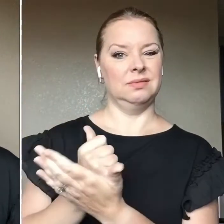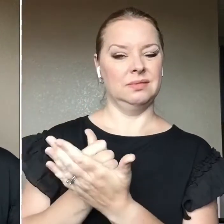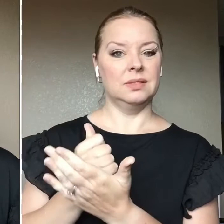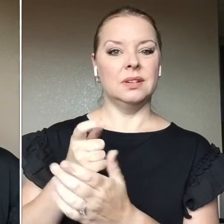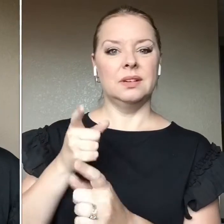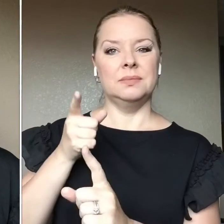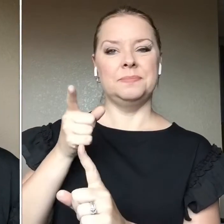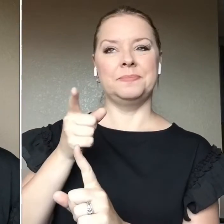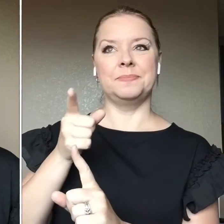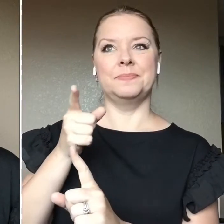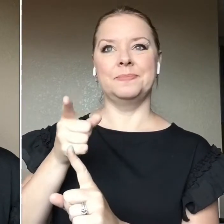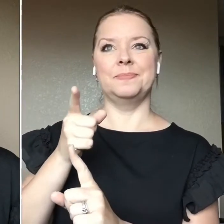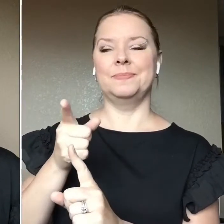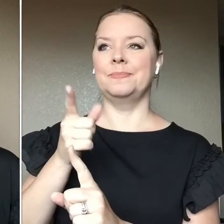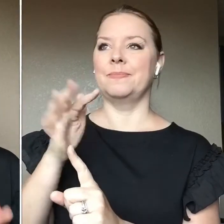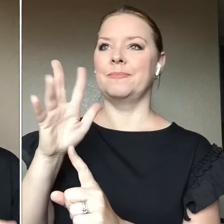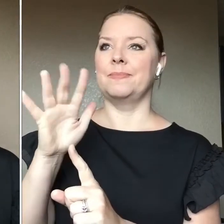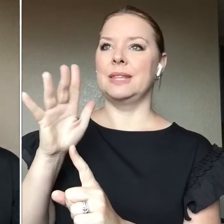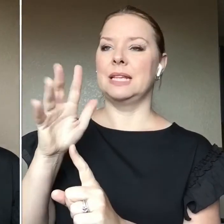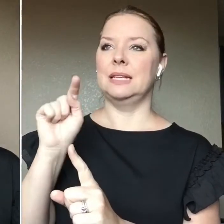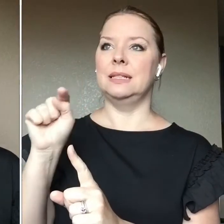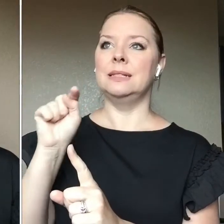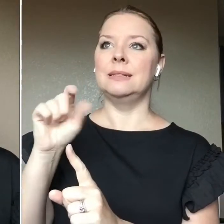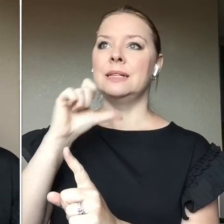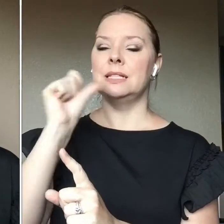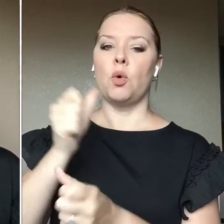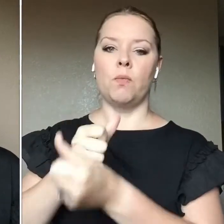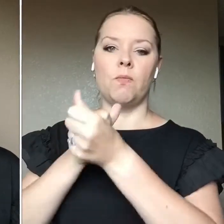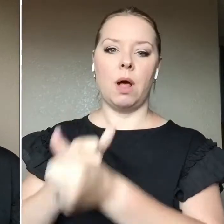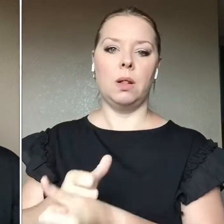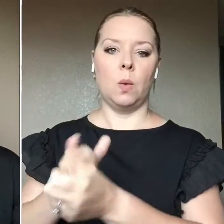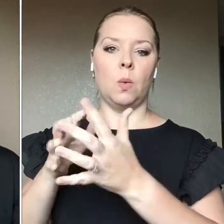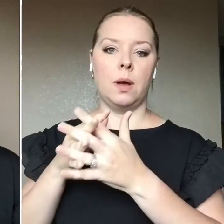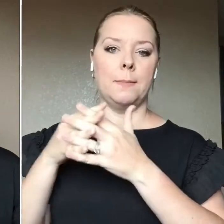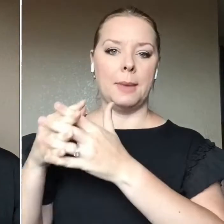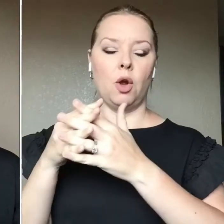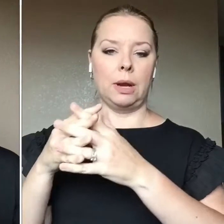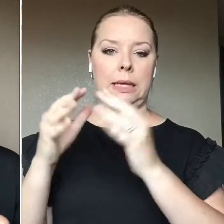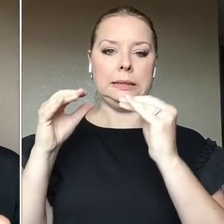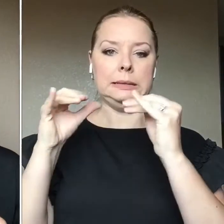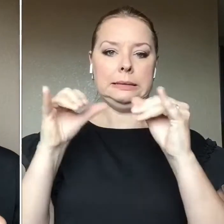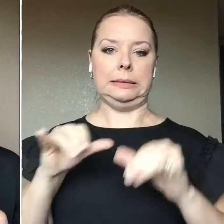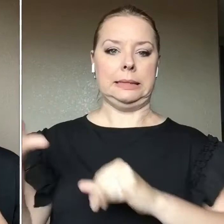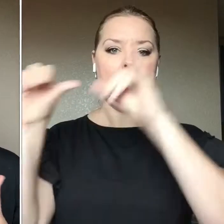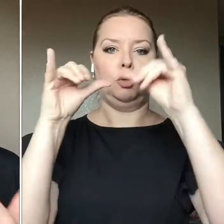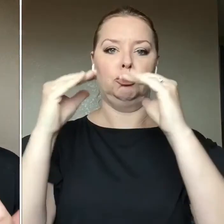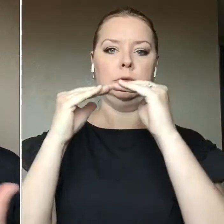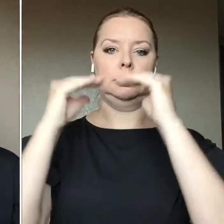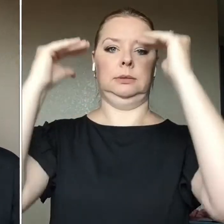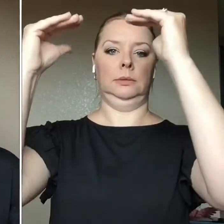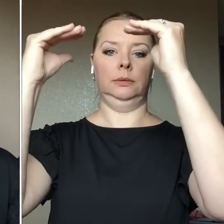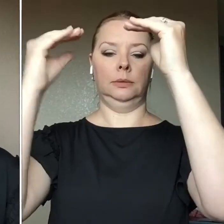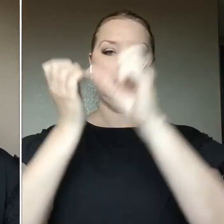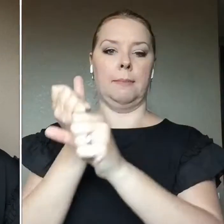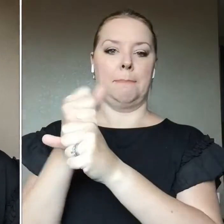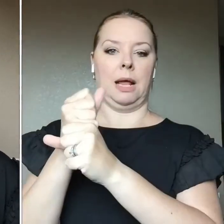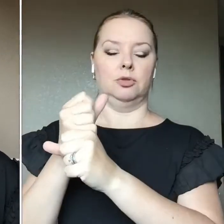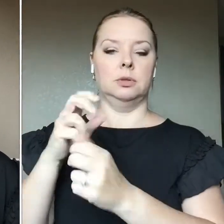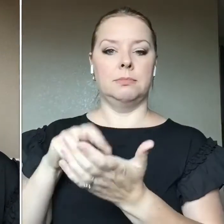um, they don't adhere to American standards for, um, manufacturing. So you're not really sure what